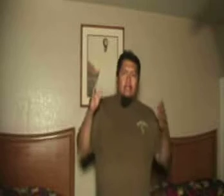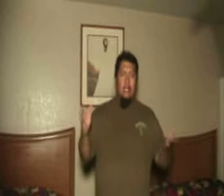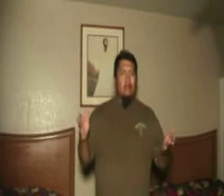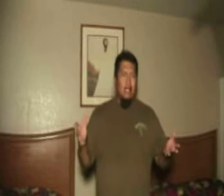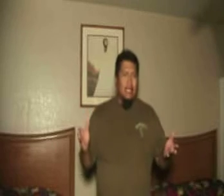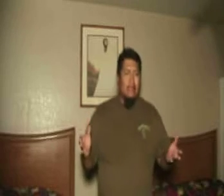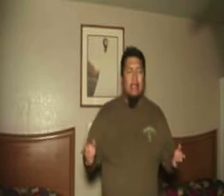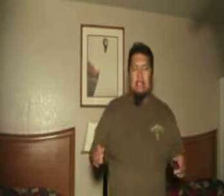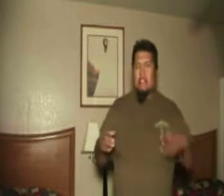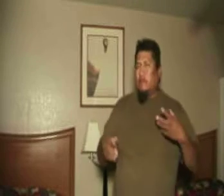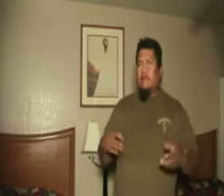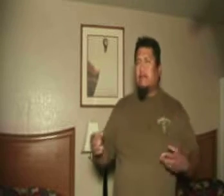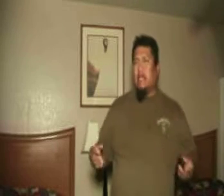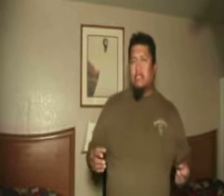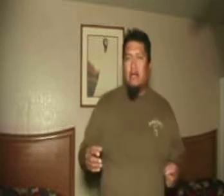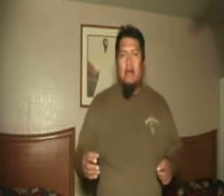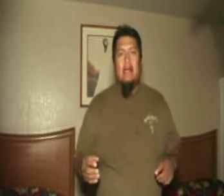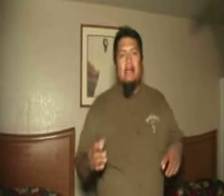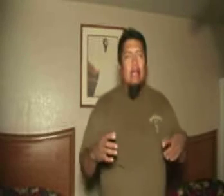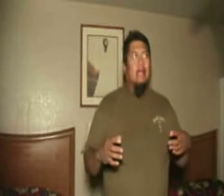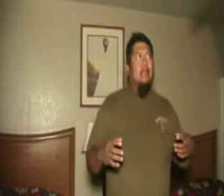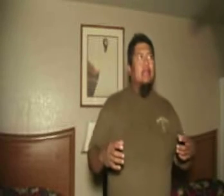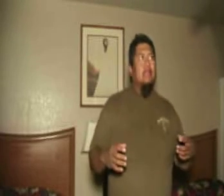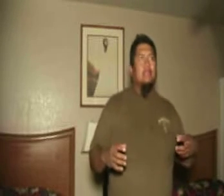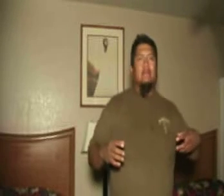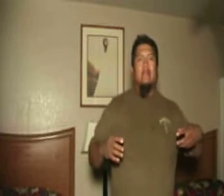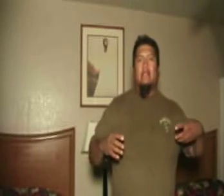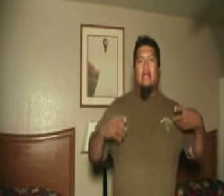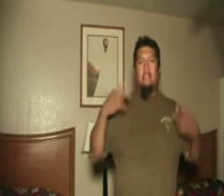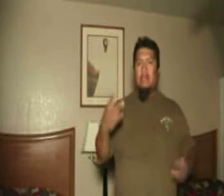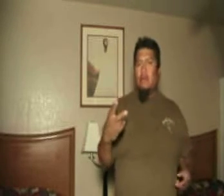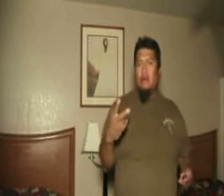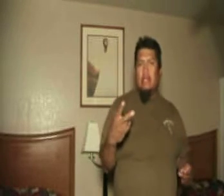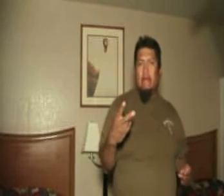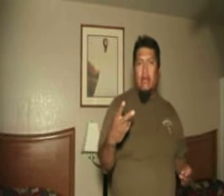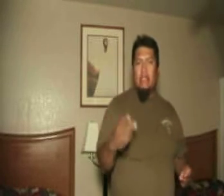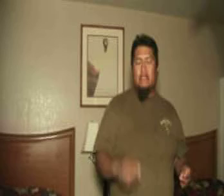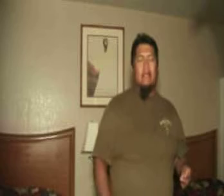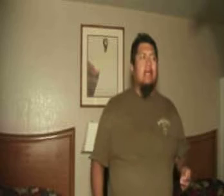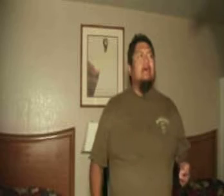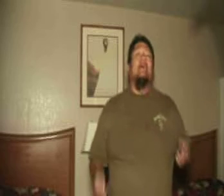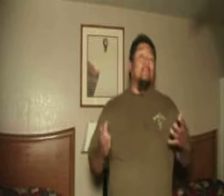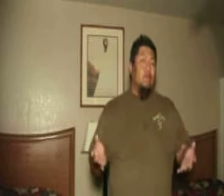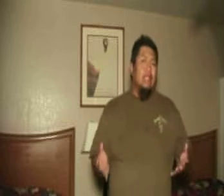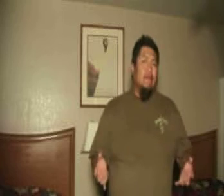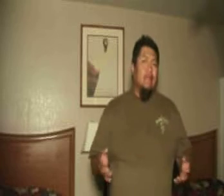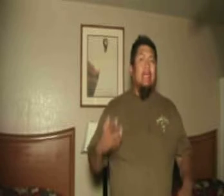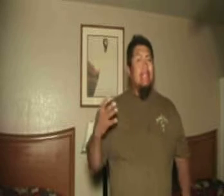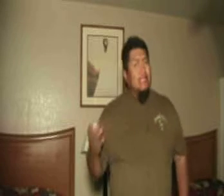Degrassi he's a spoof off that show and he just sort of does two different parts to it it's really funny it is